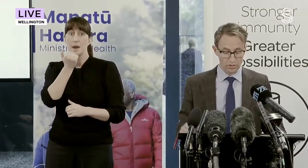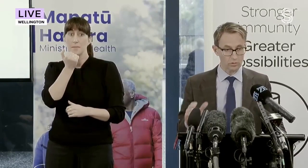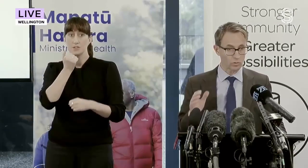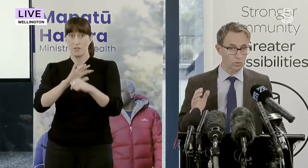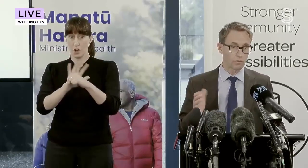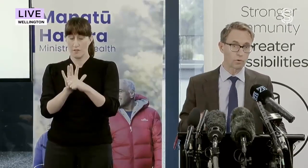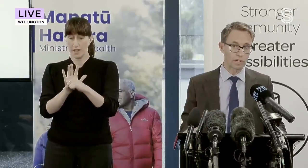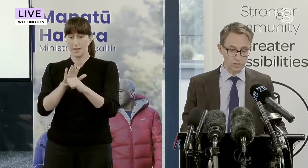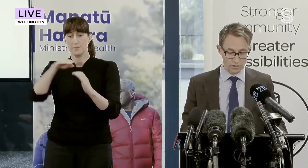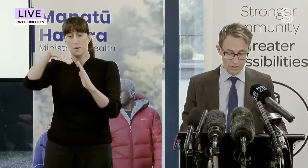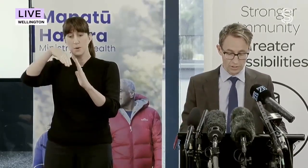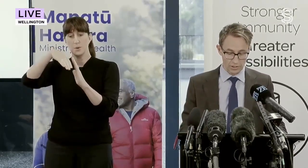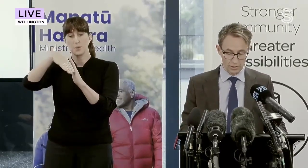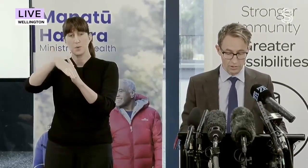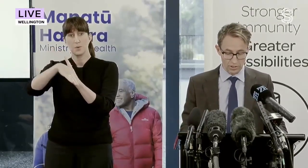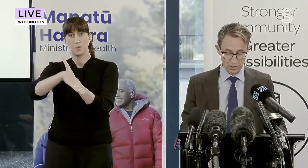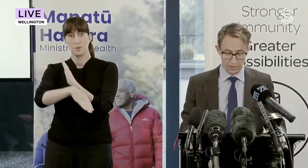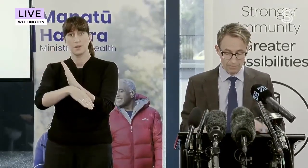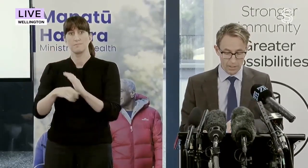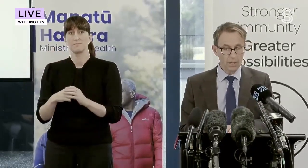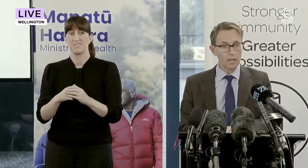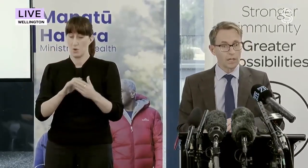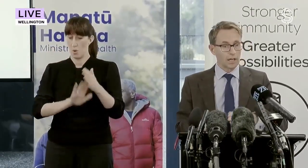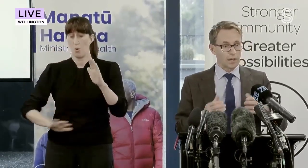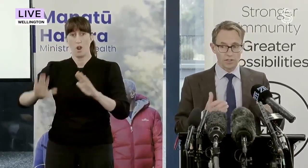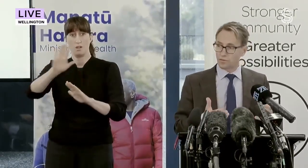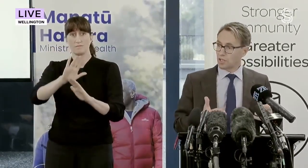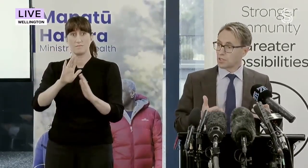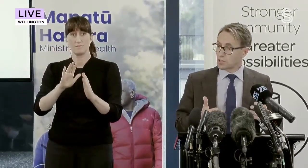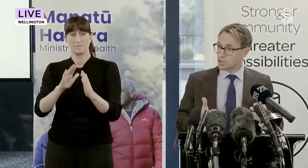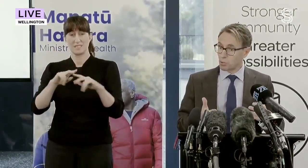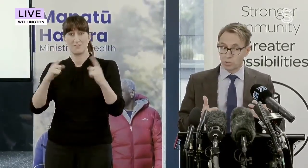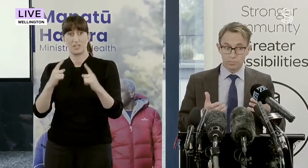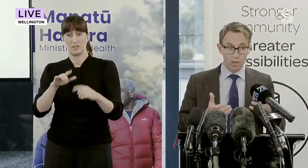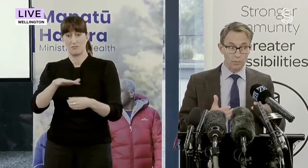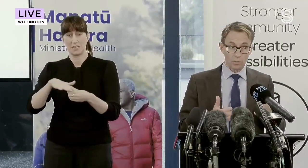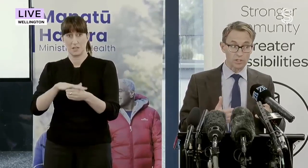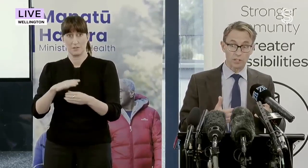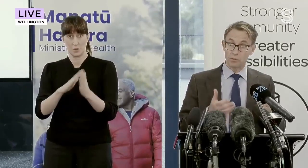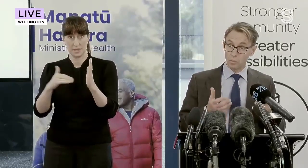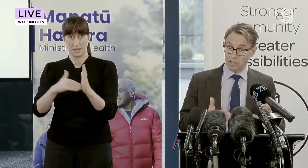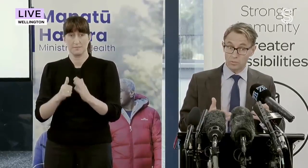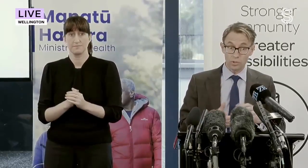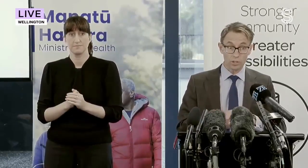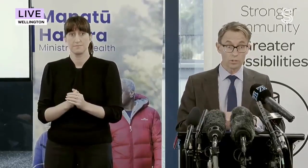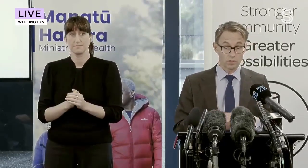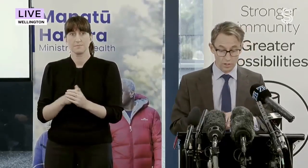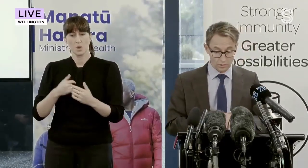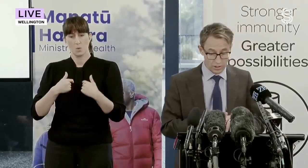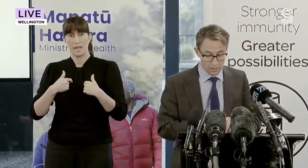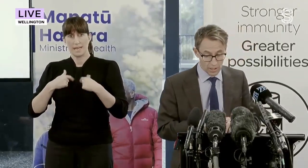across all four regions in New Zealand. This finding is supported by what we're seeing from the wastewater